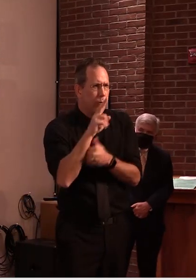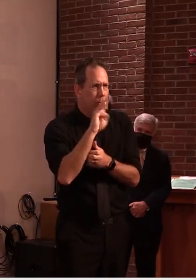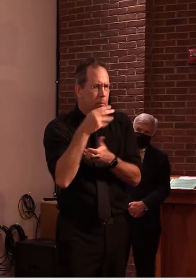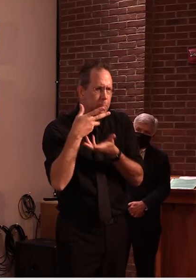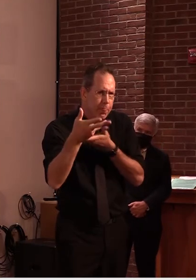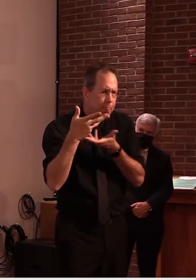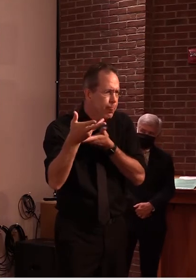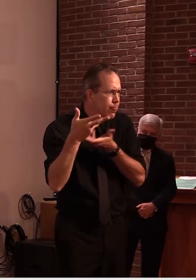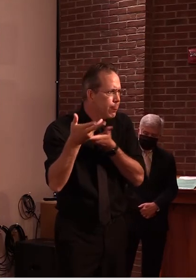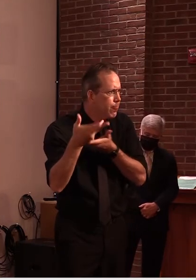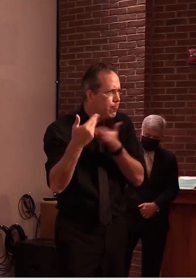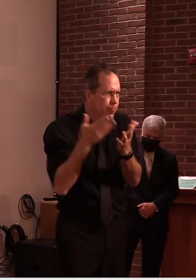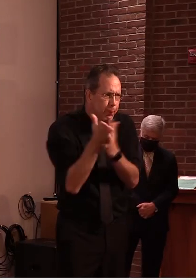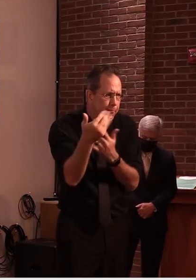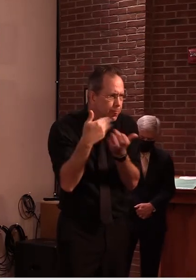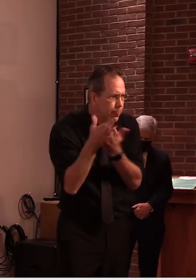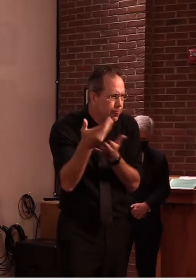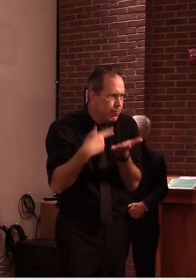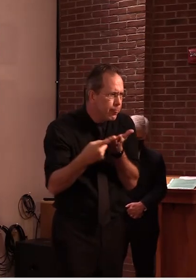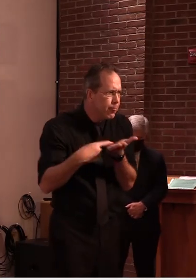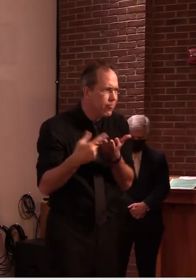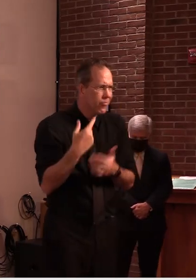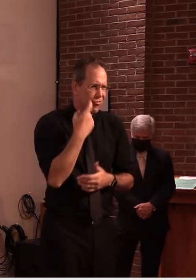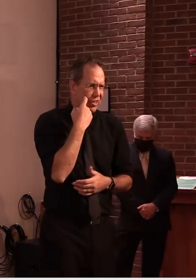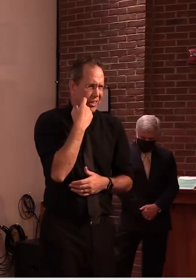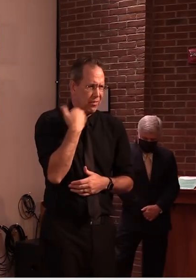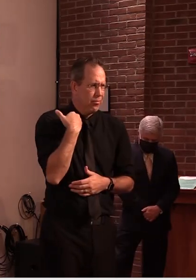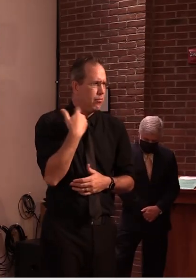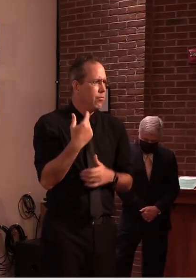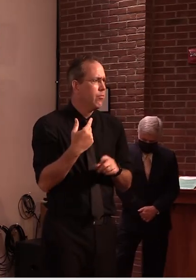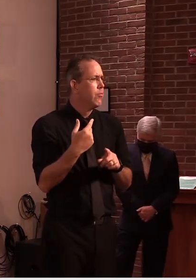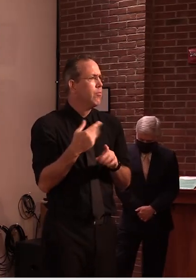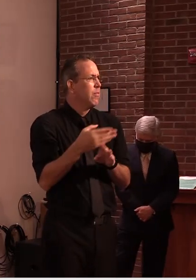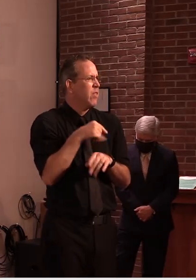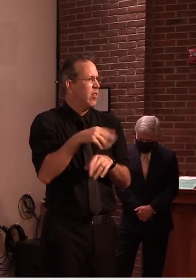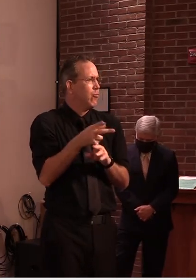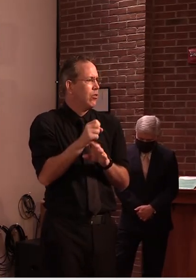actually discussed at one of the press conferences a number of weeks ago